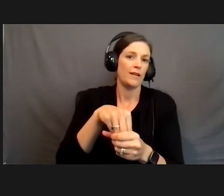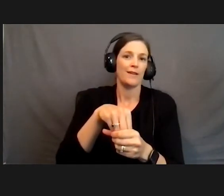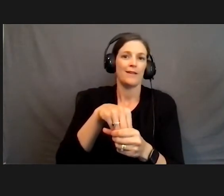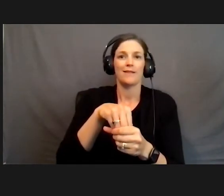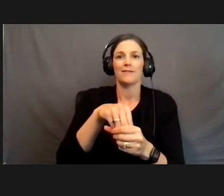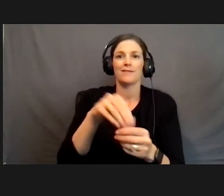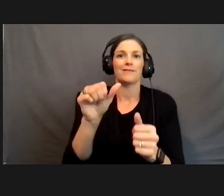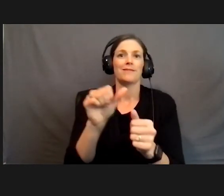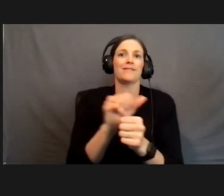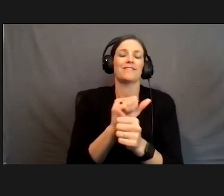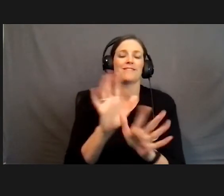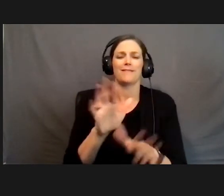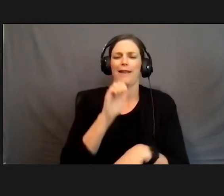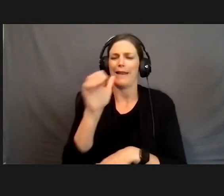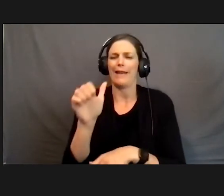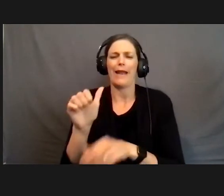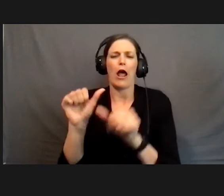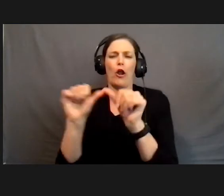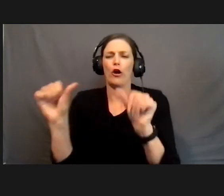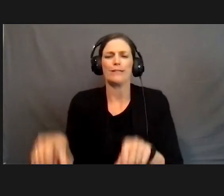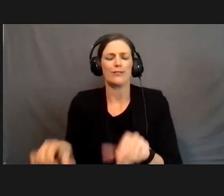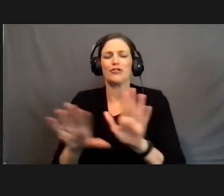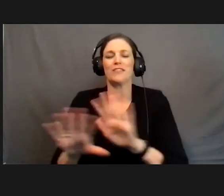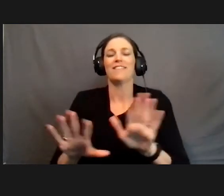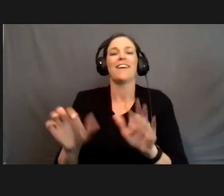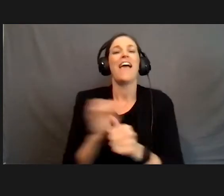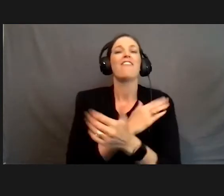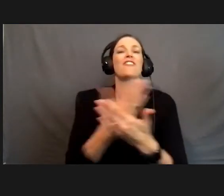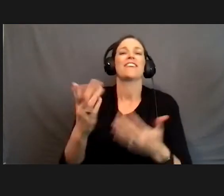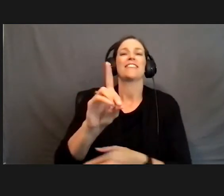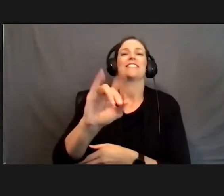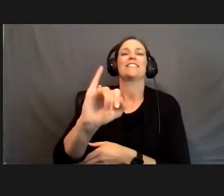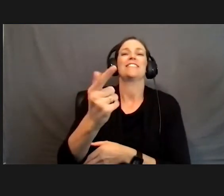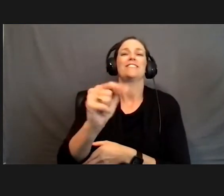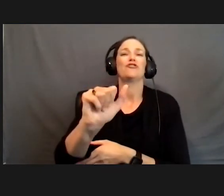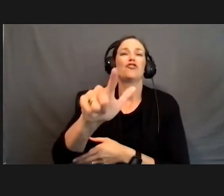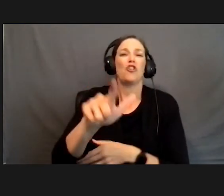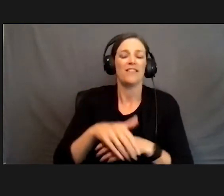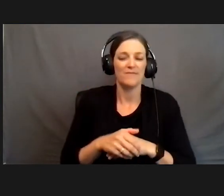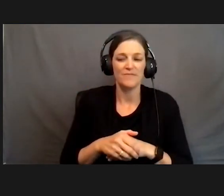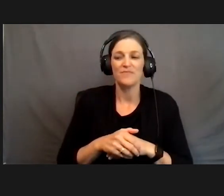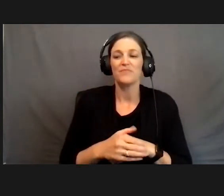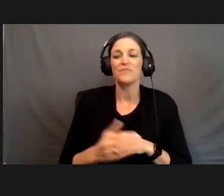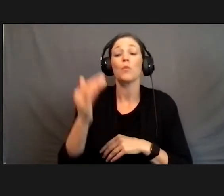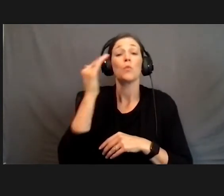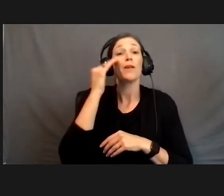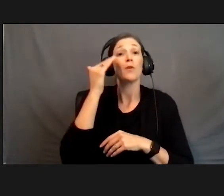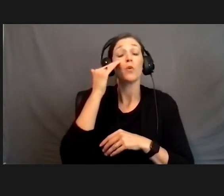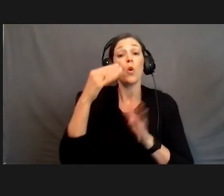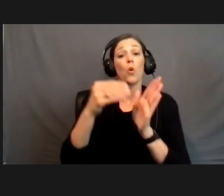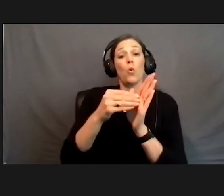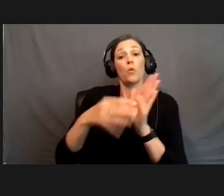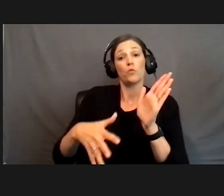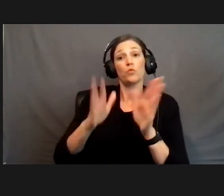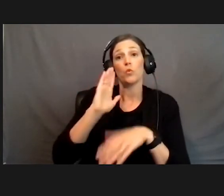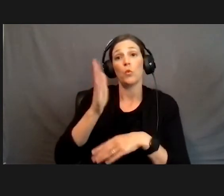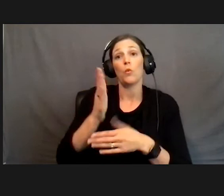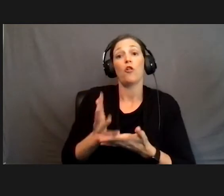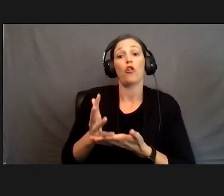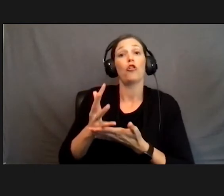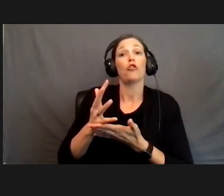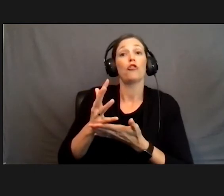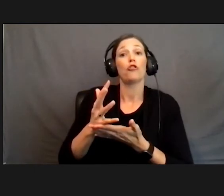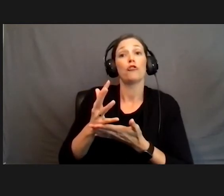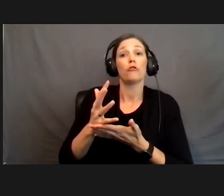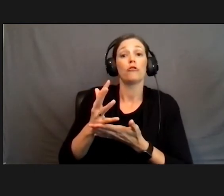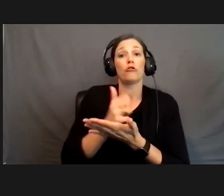not architecture, that include all things digital. We know that the student will earn with the higher the